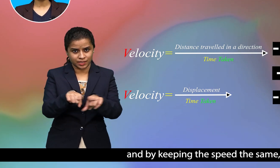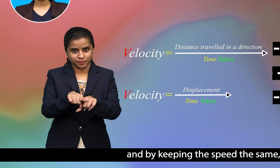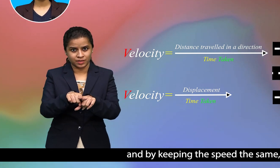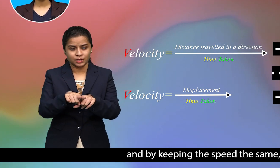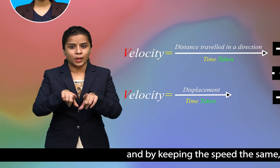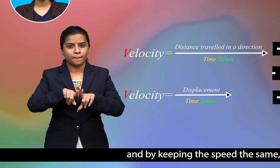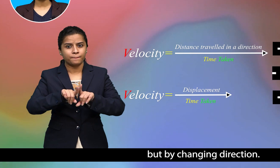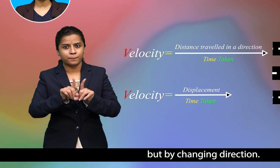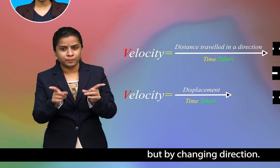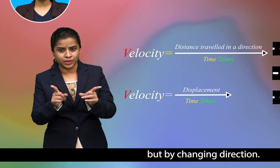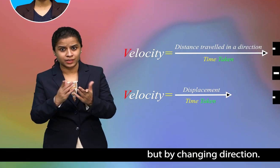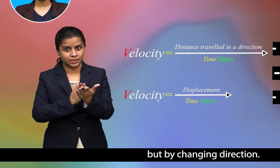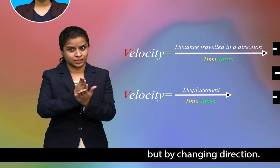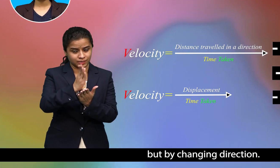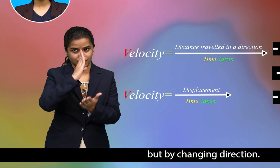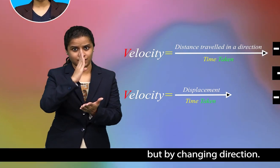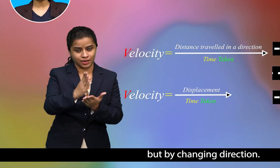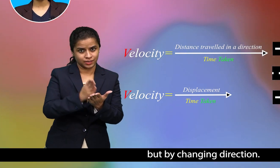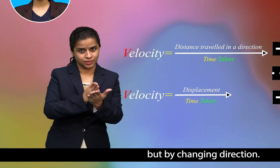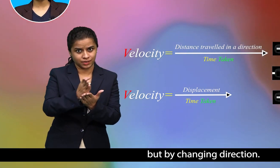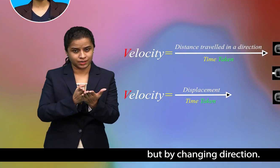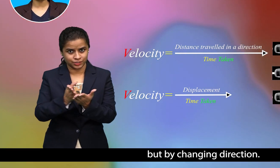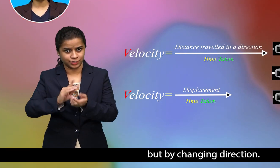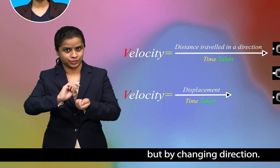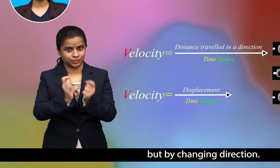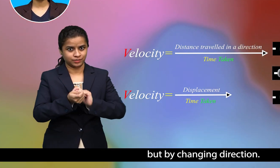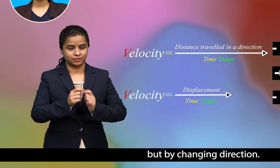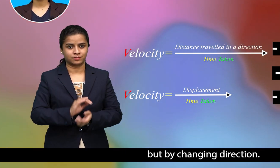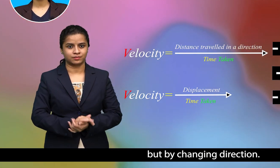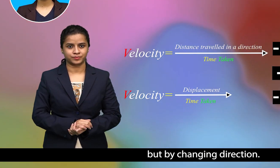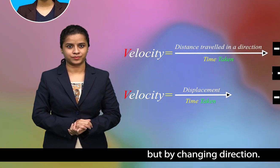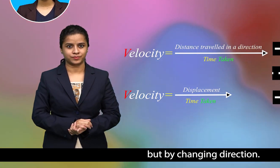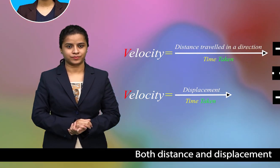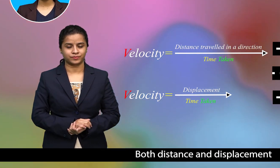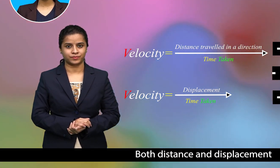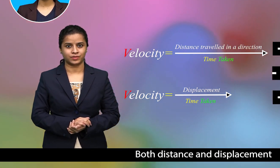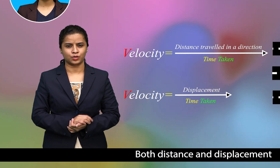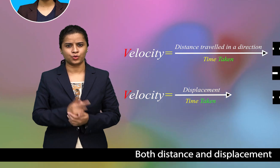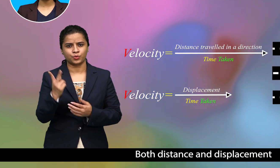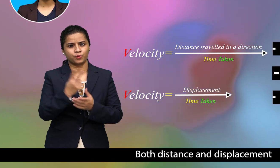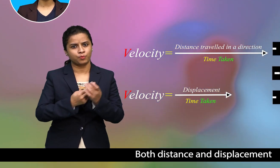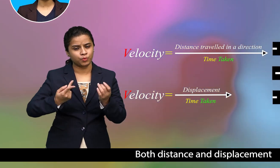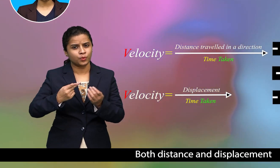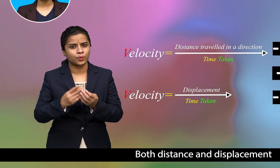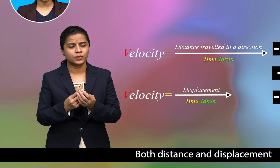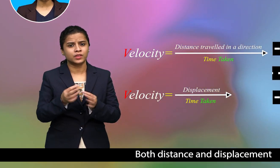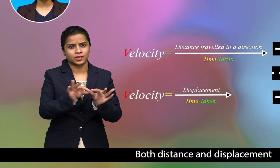but by changing direction both distance and displacement are